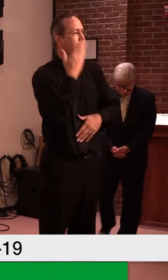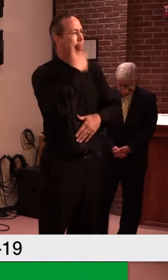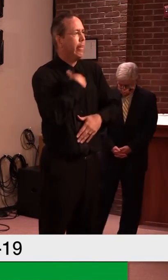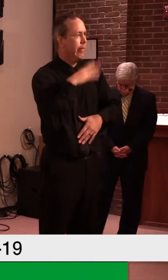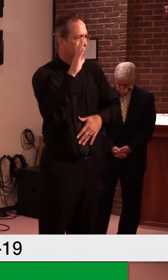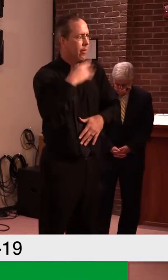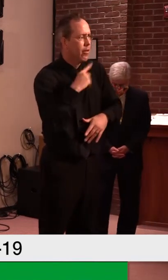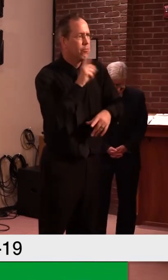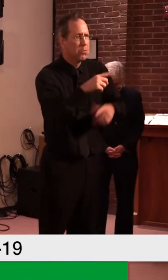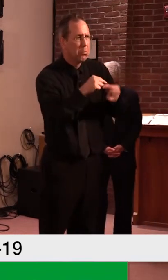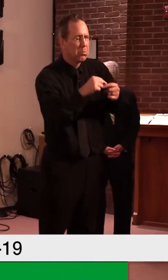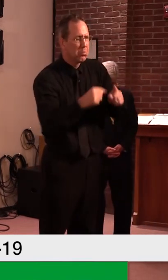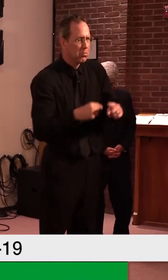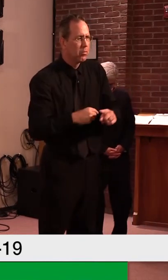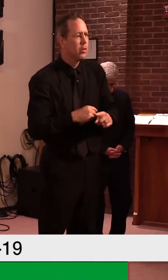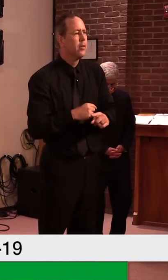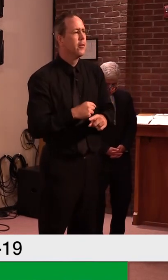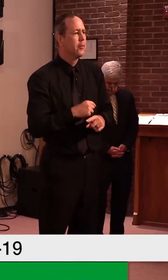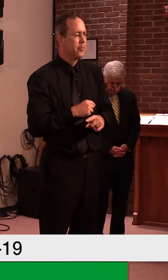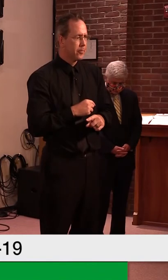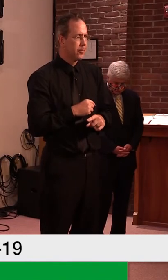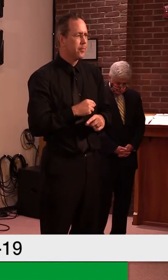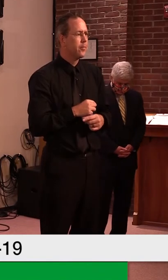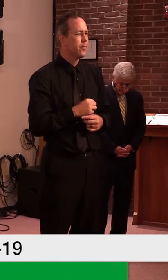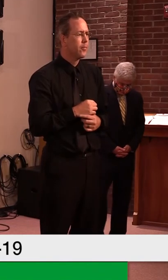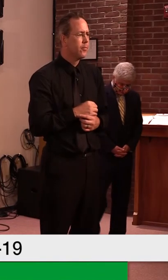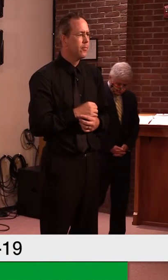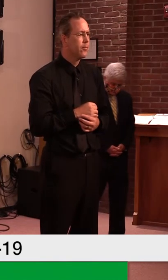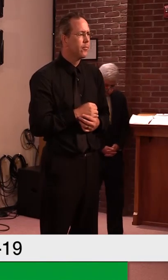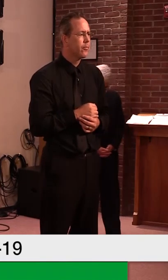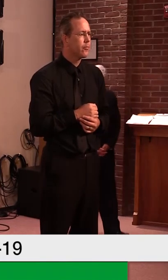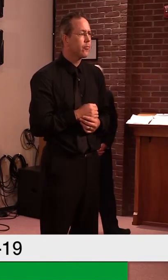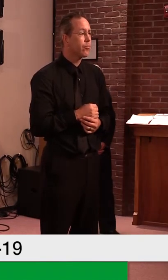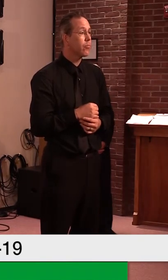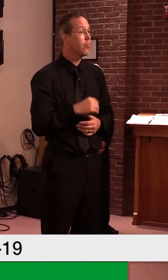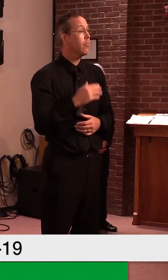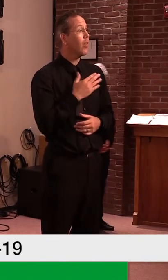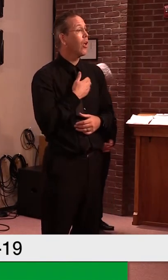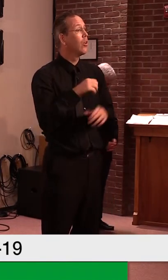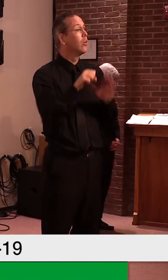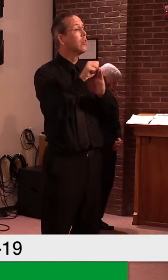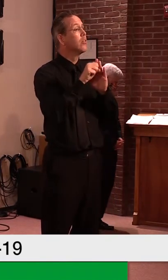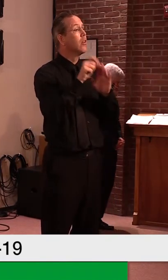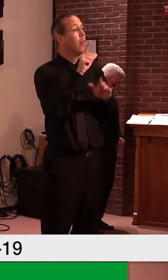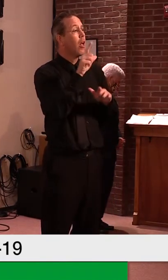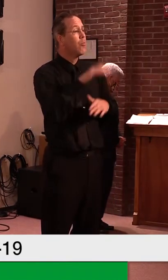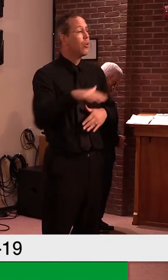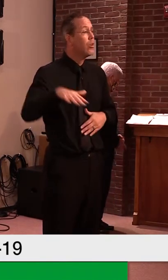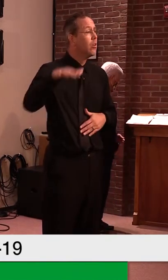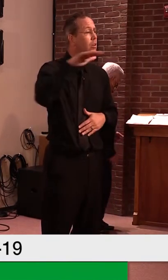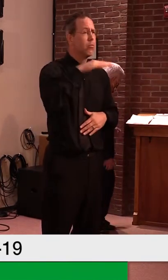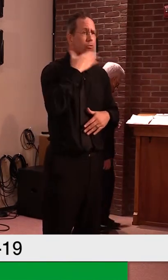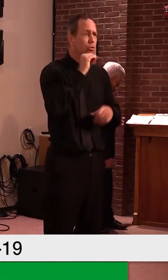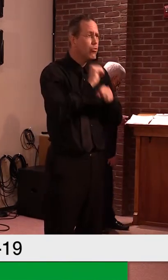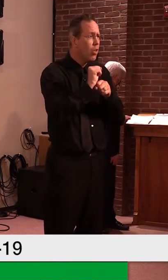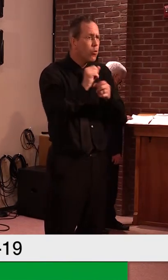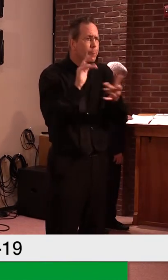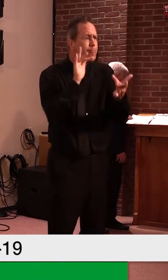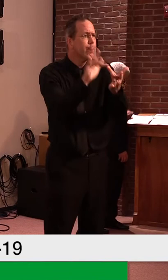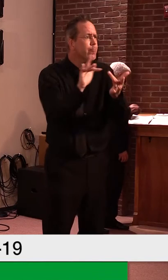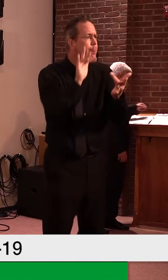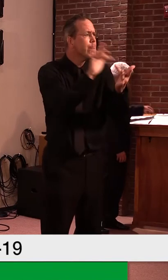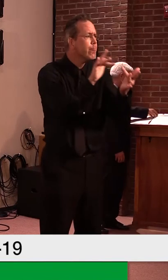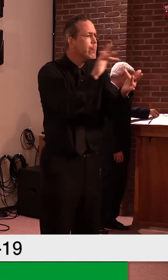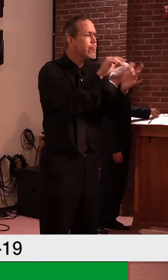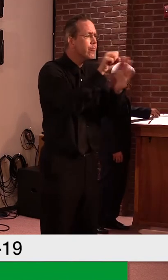uh, our state library and his team have done a fantastic job working with all of the, uh, public, um, and school libraries